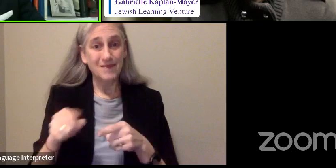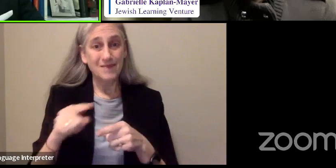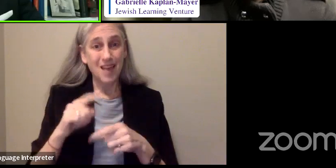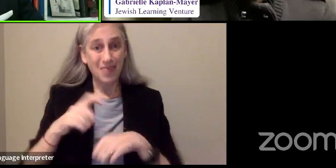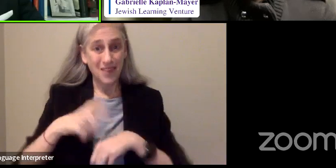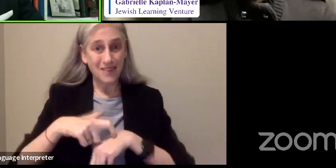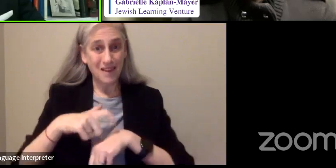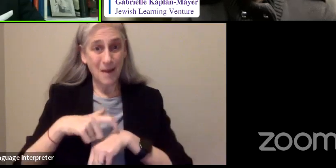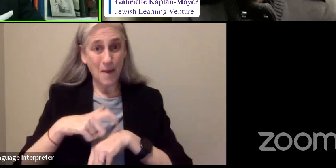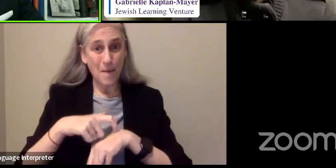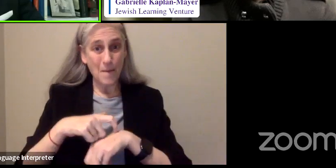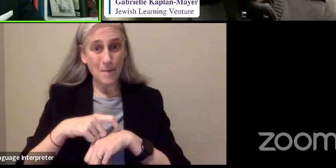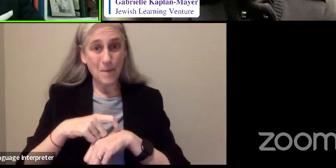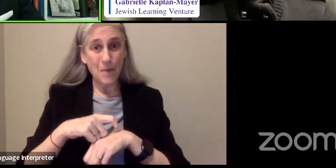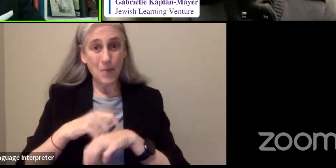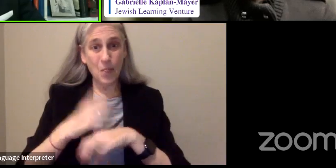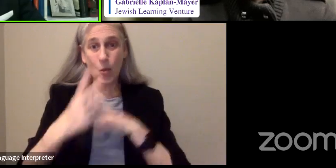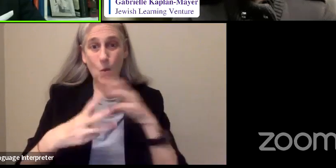we children.